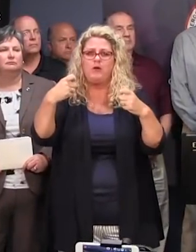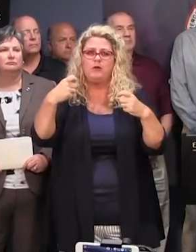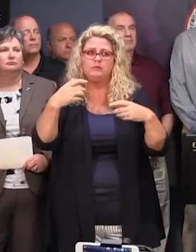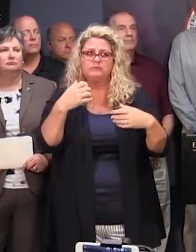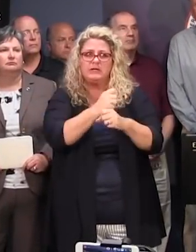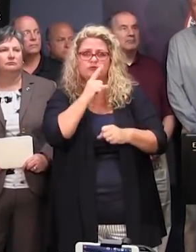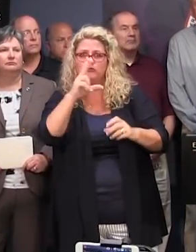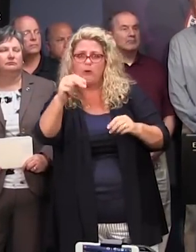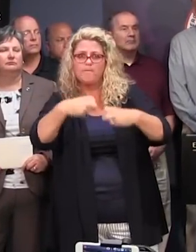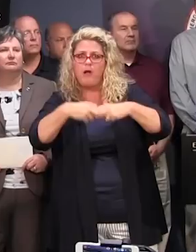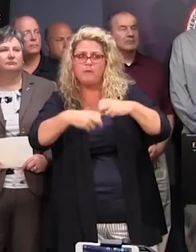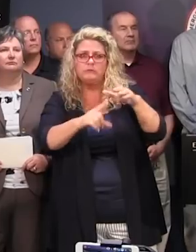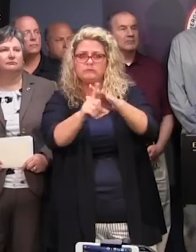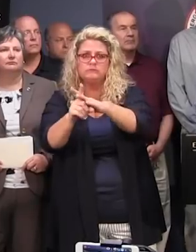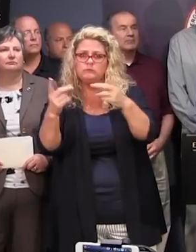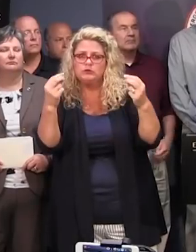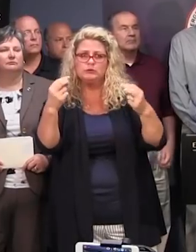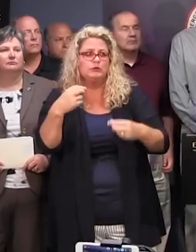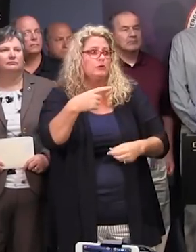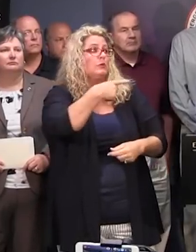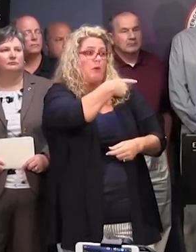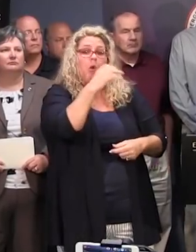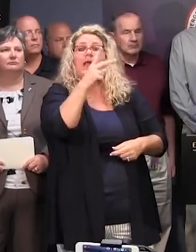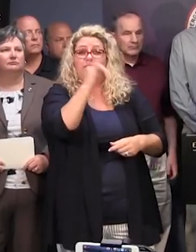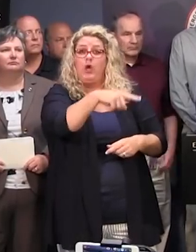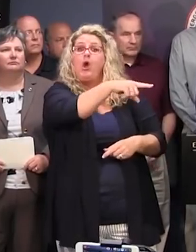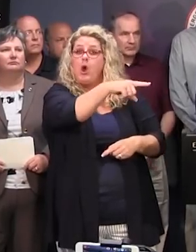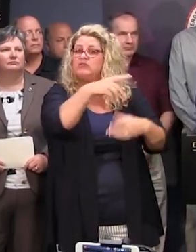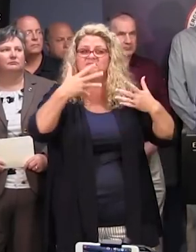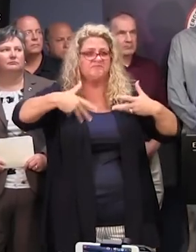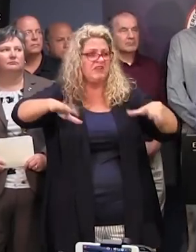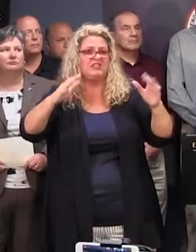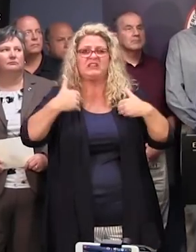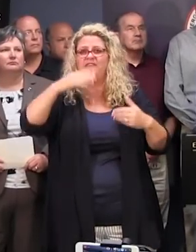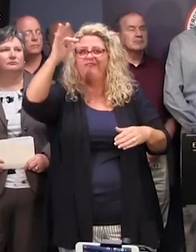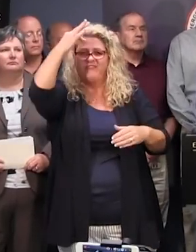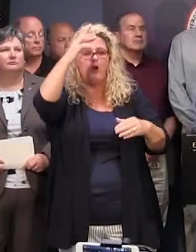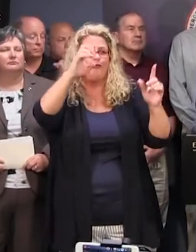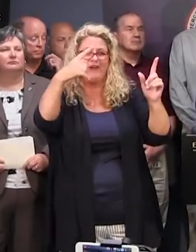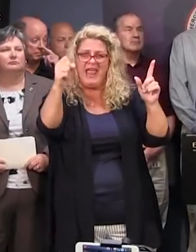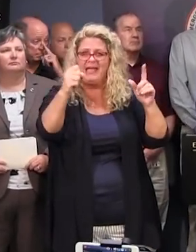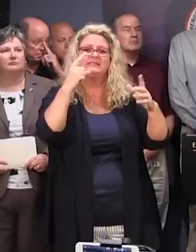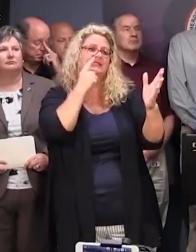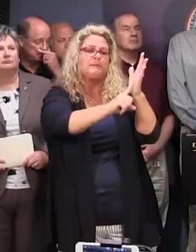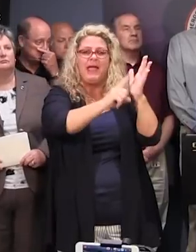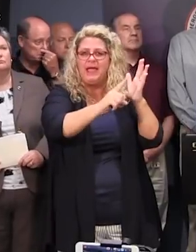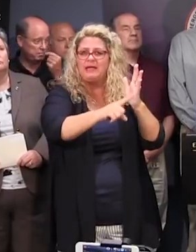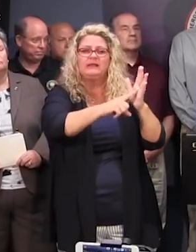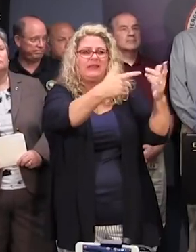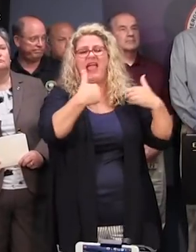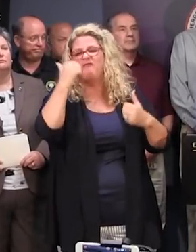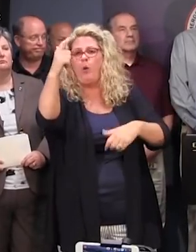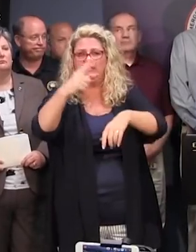issues happen? Those nuclear power facilities are covered with federal regulations and inspectors all the time,